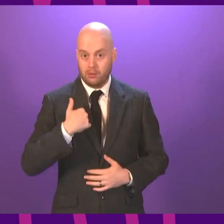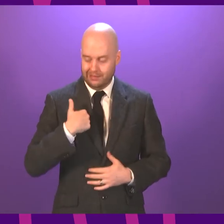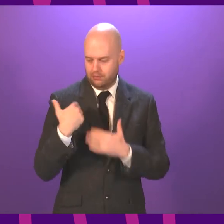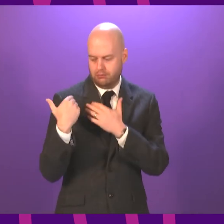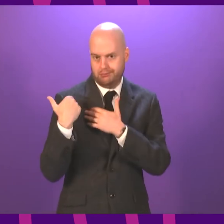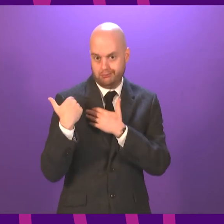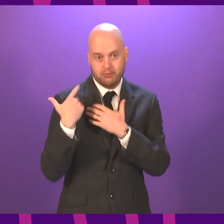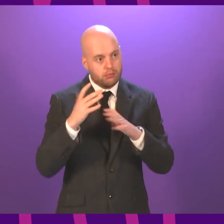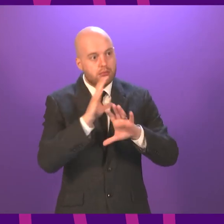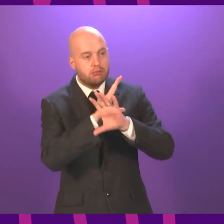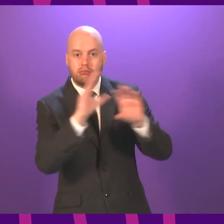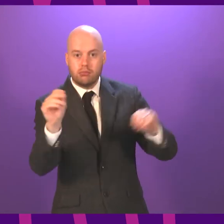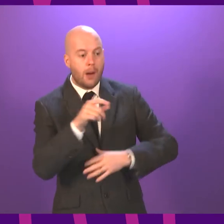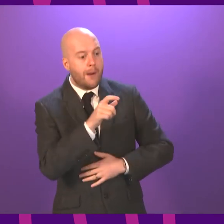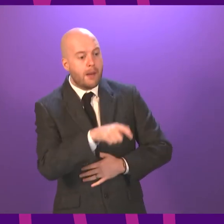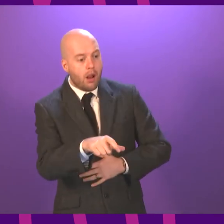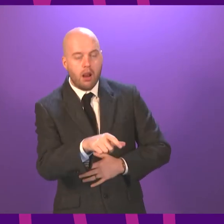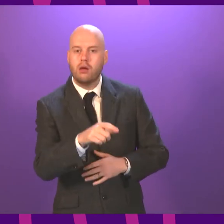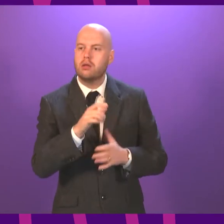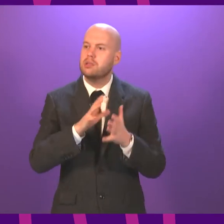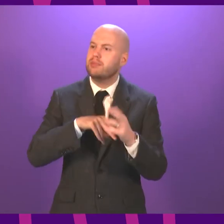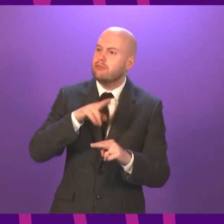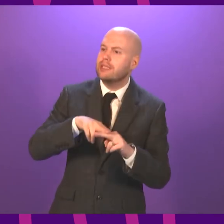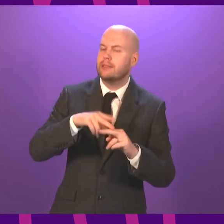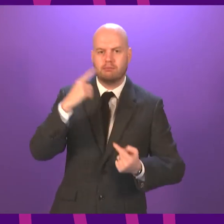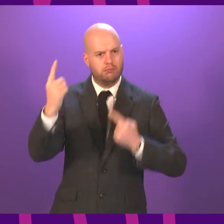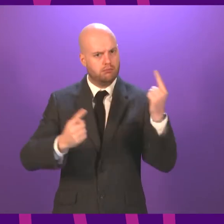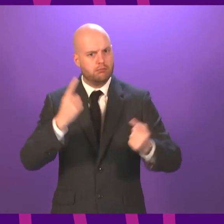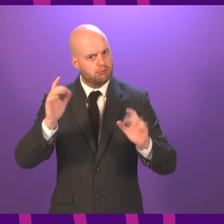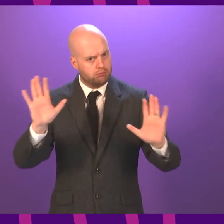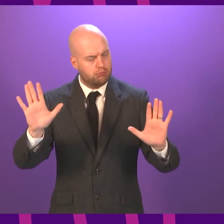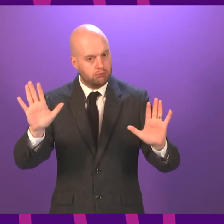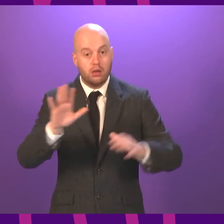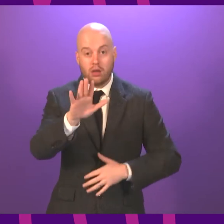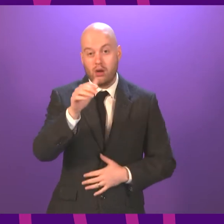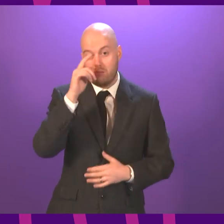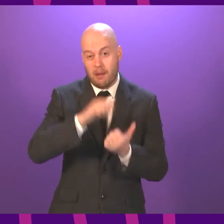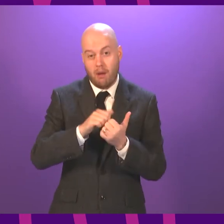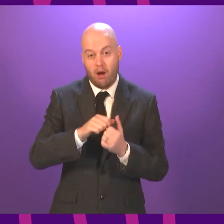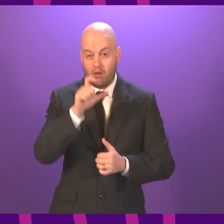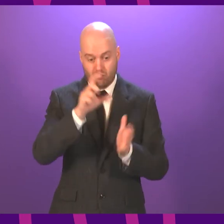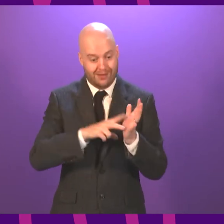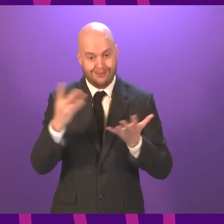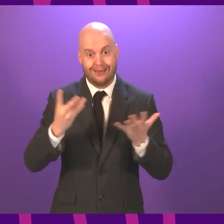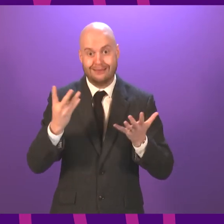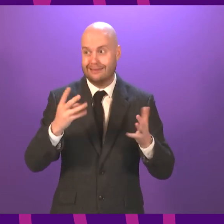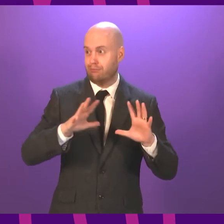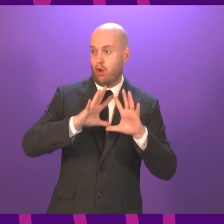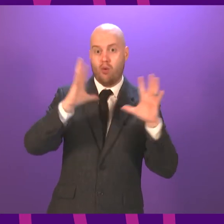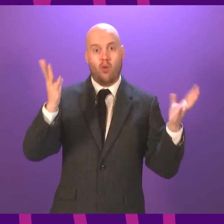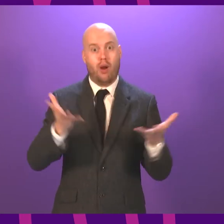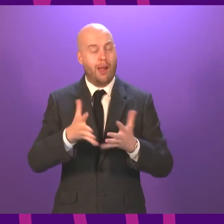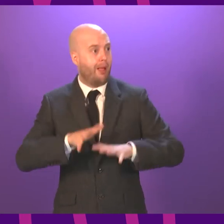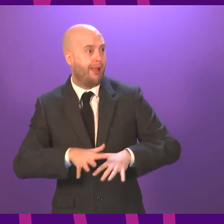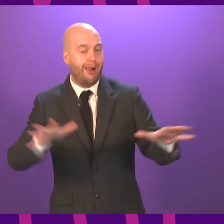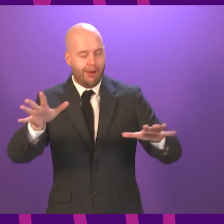no Government can take away all of the impacts of a global pandemic on our young people, this Government, working with teachers,